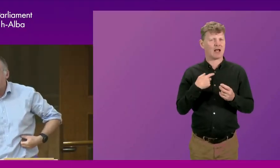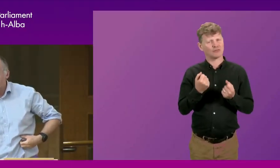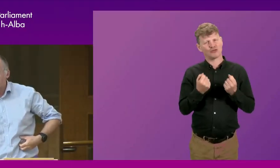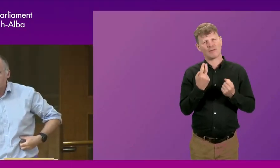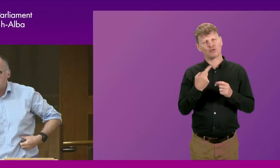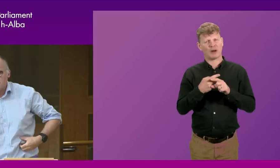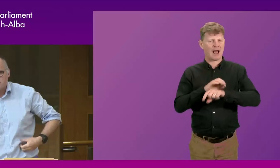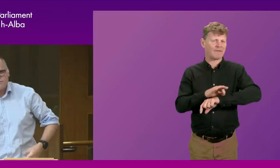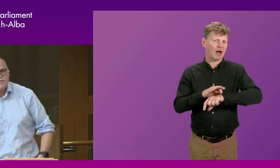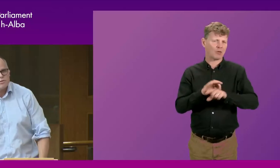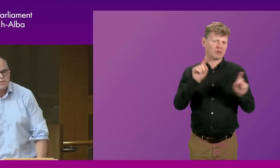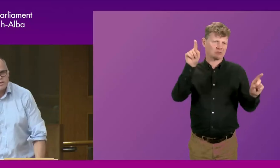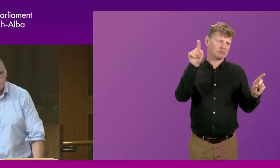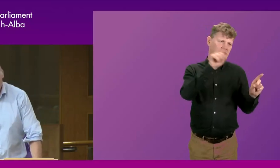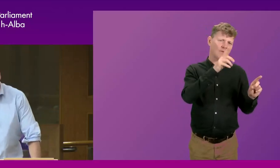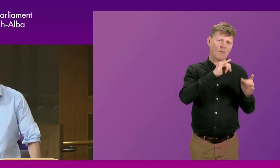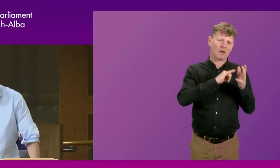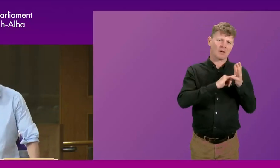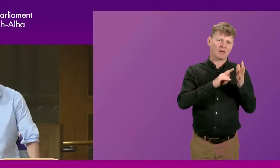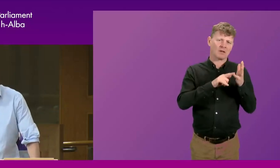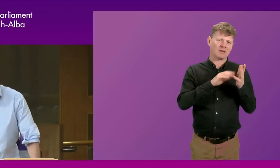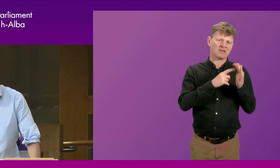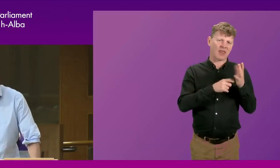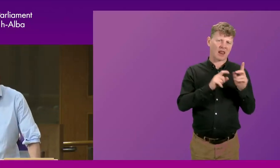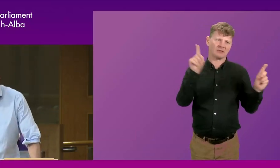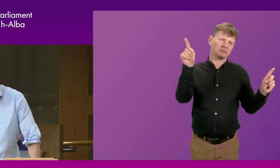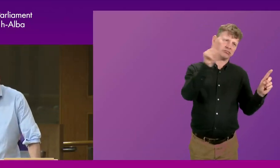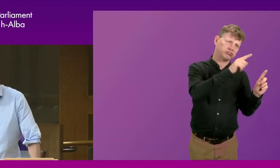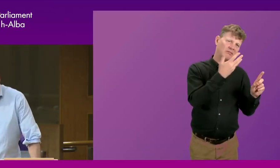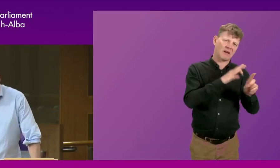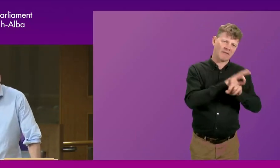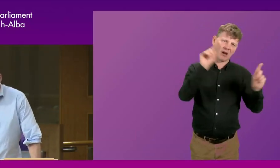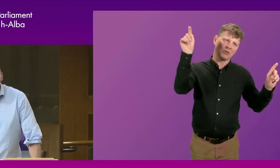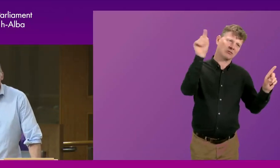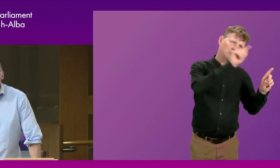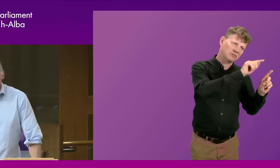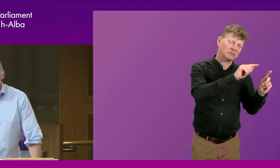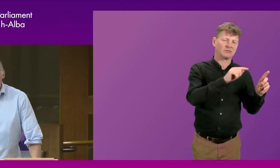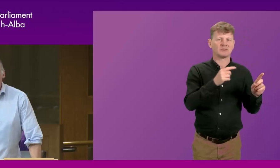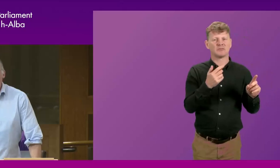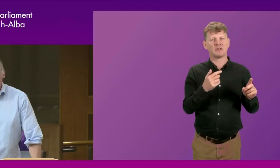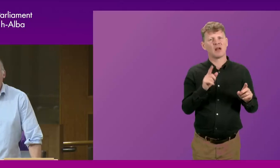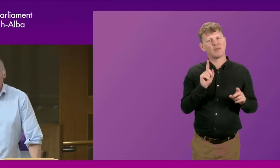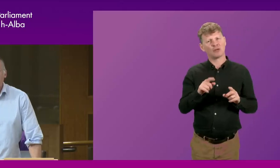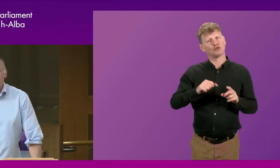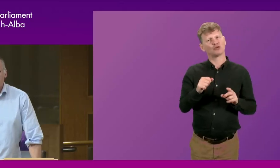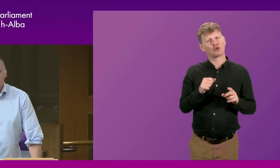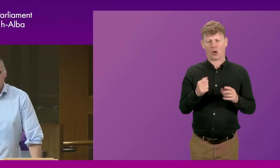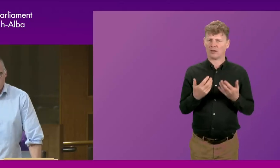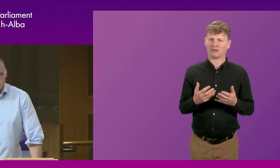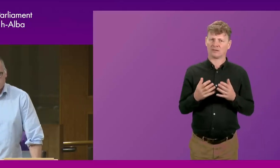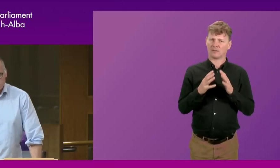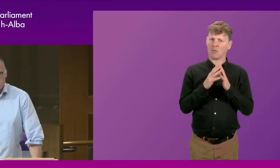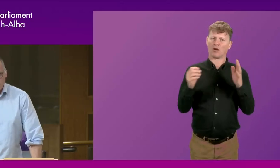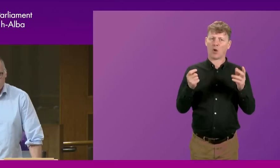Sutherland on business recently, and that's a five hour drive or a five and a half hour train ride. But according to Scotland's current model of governance,